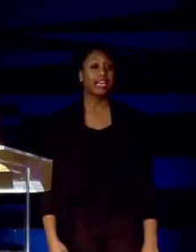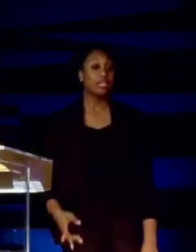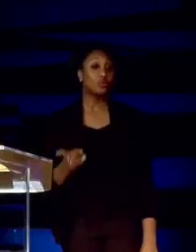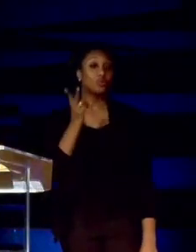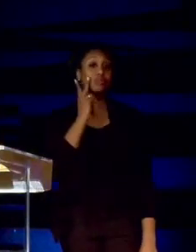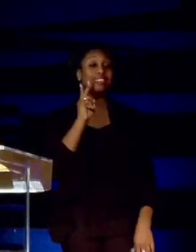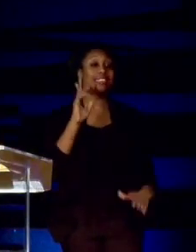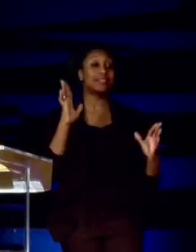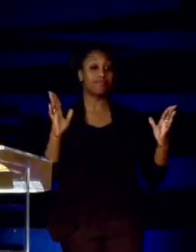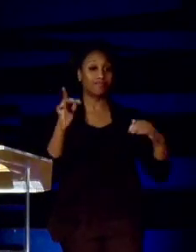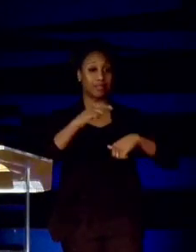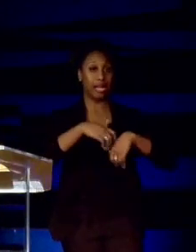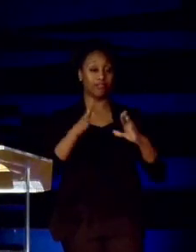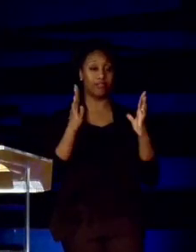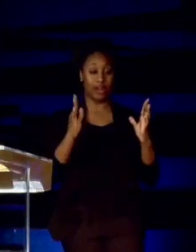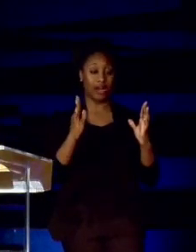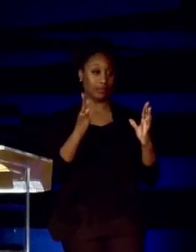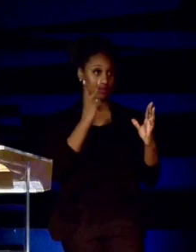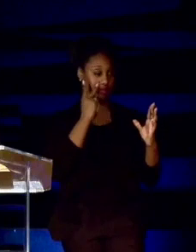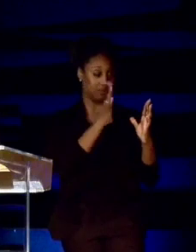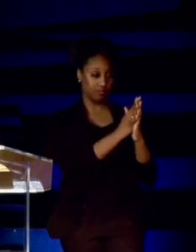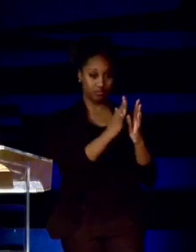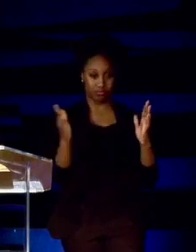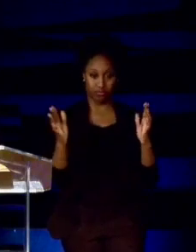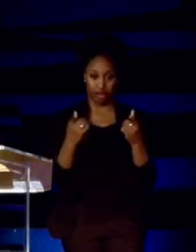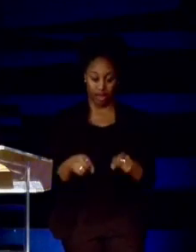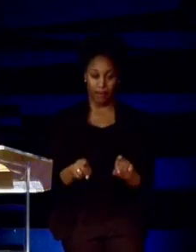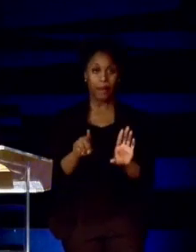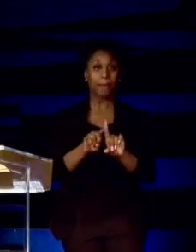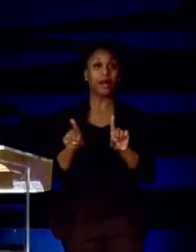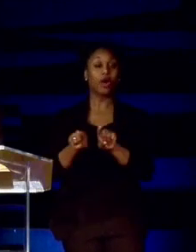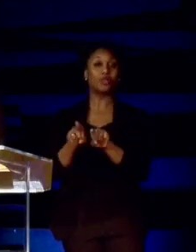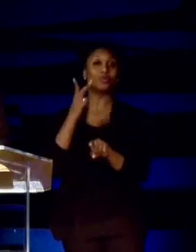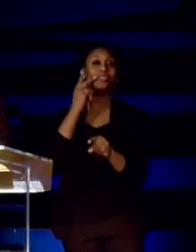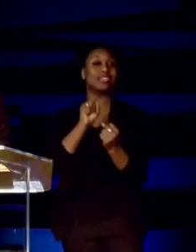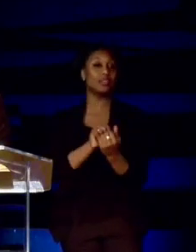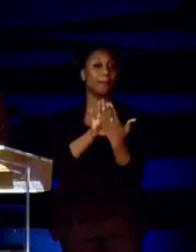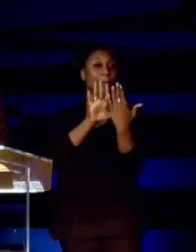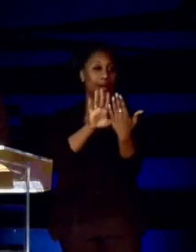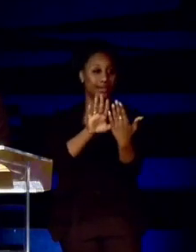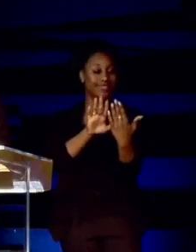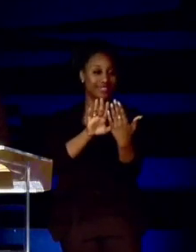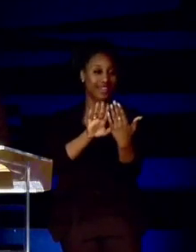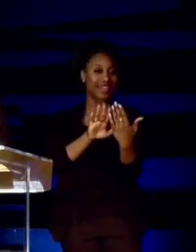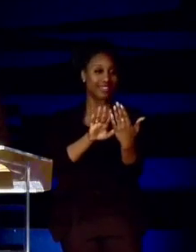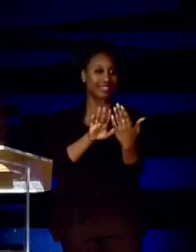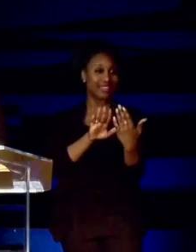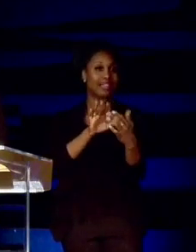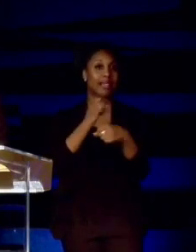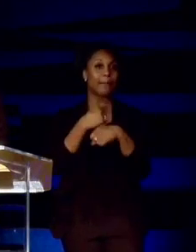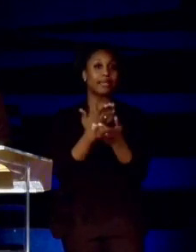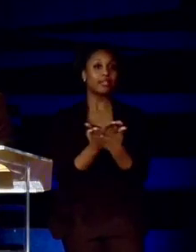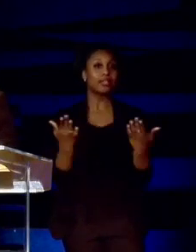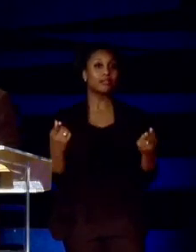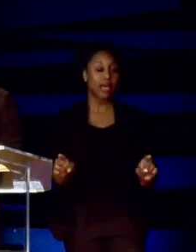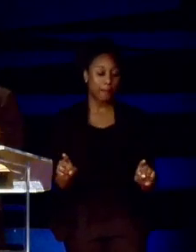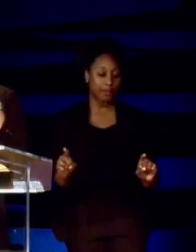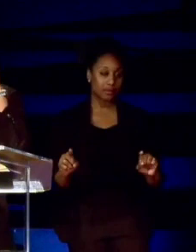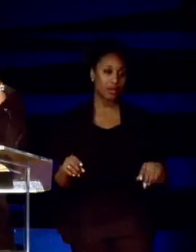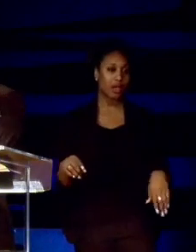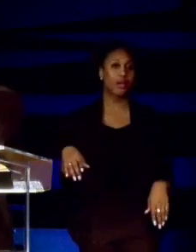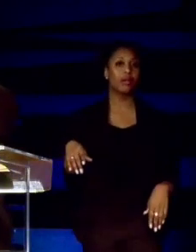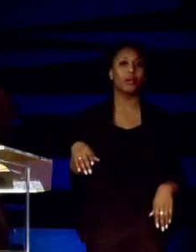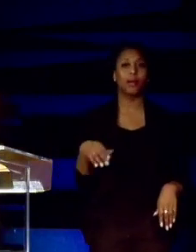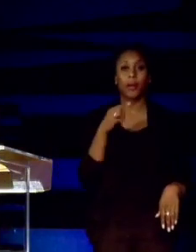that makes things happen, but look at the presence that makes things happen. Because